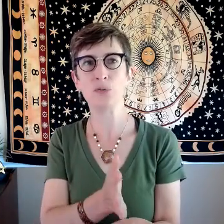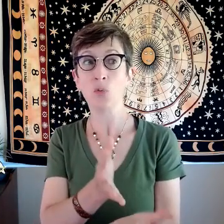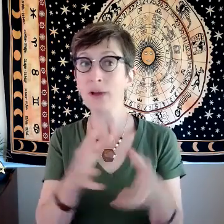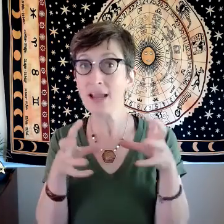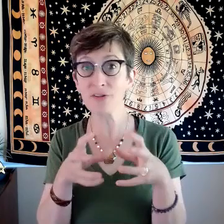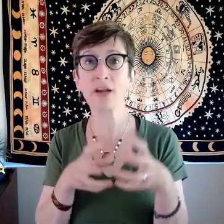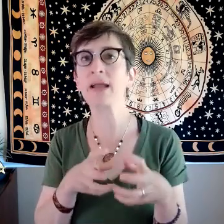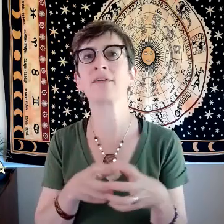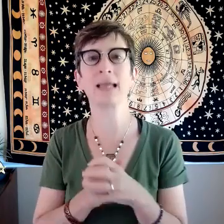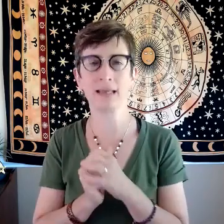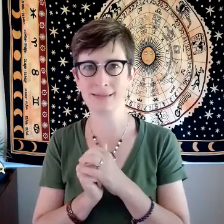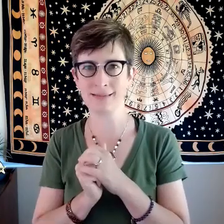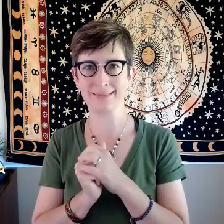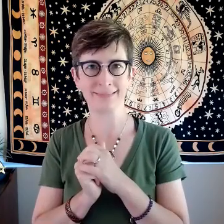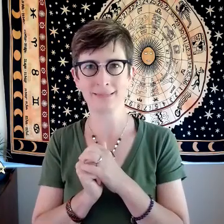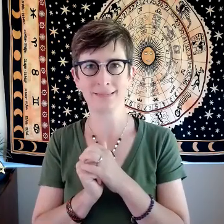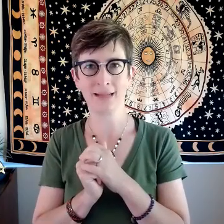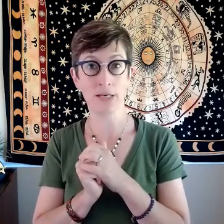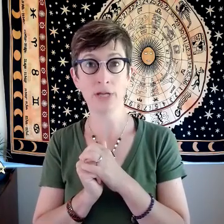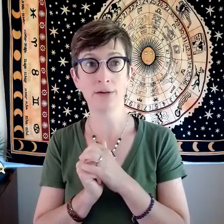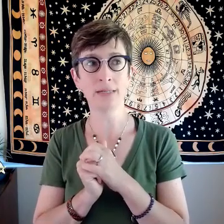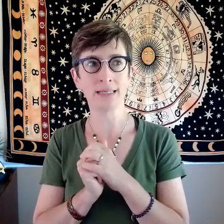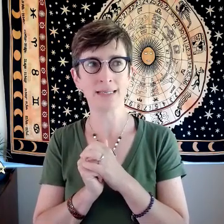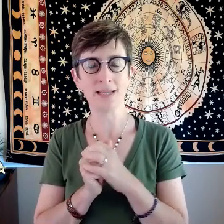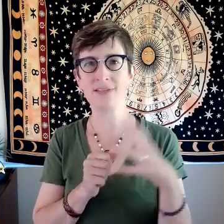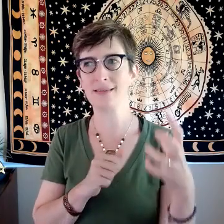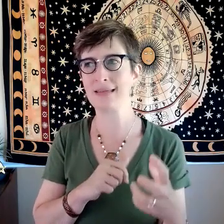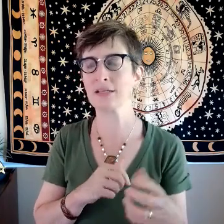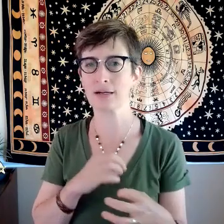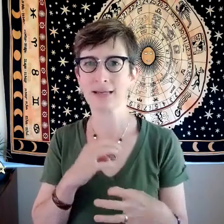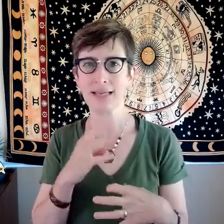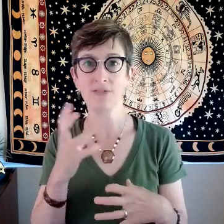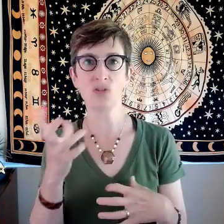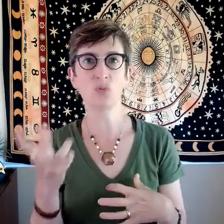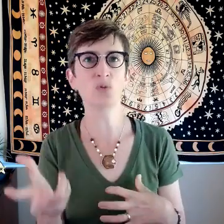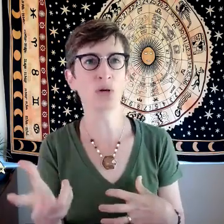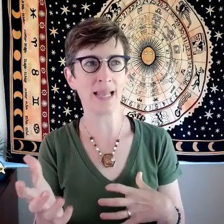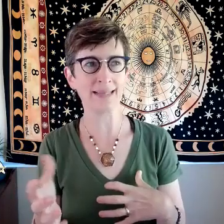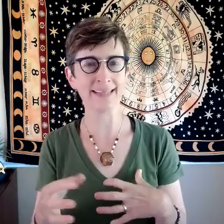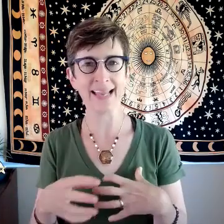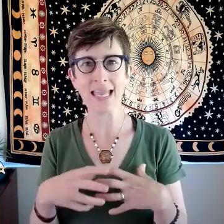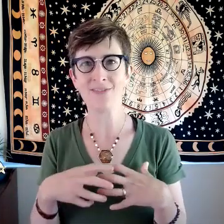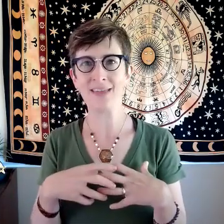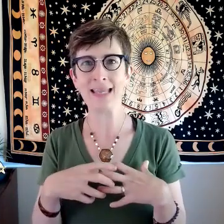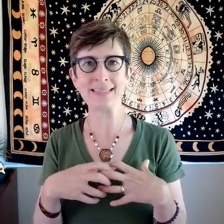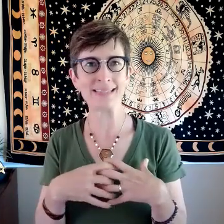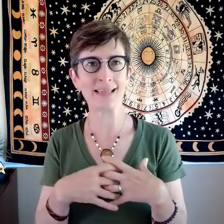whatever their area is I don't know if it's the theater if it's woodworking if it's